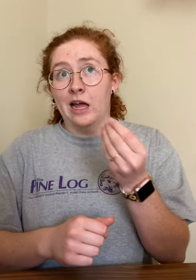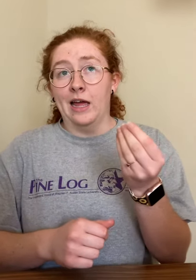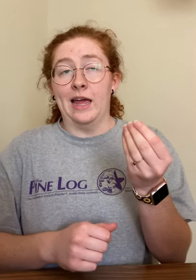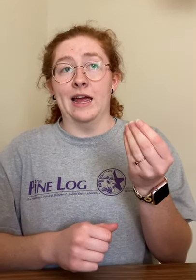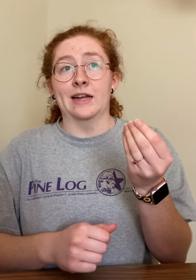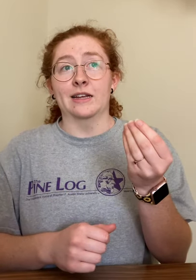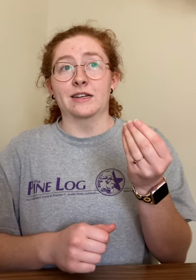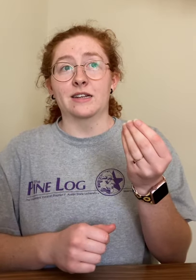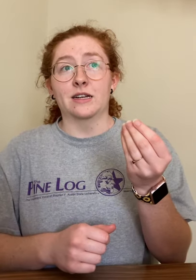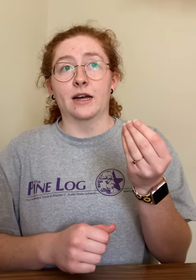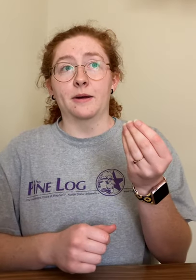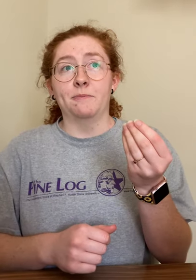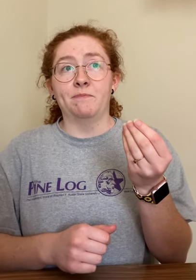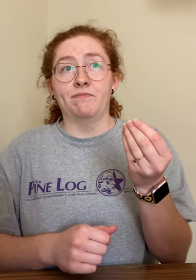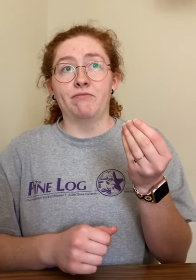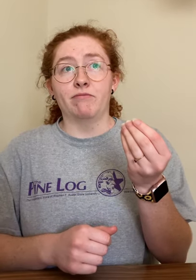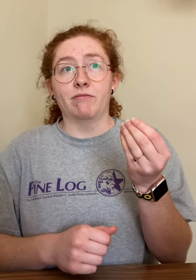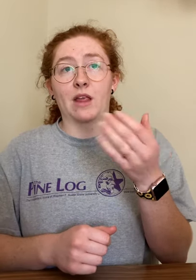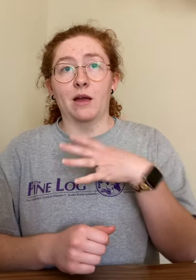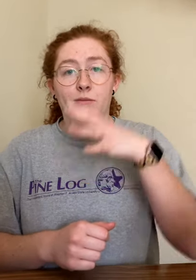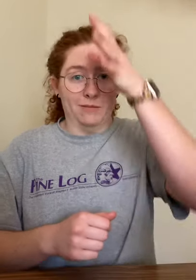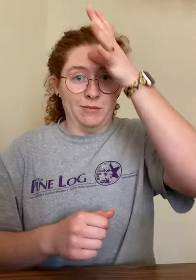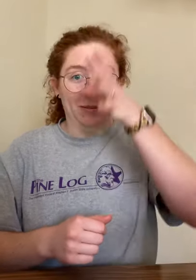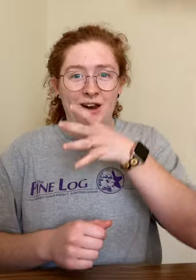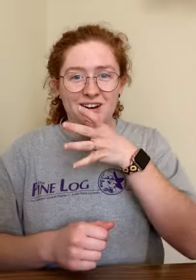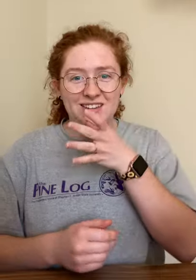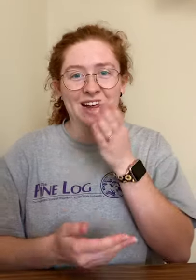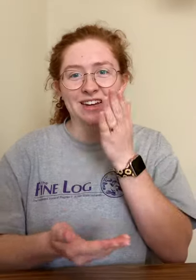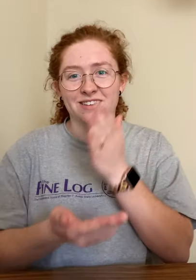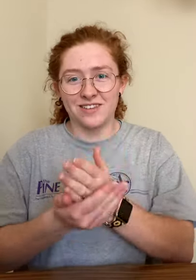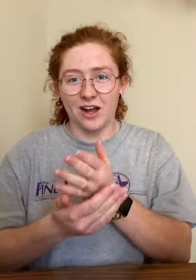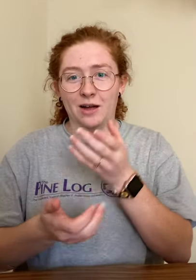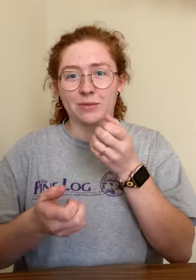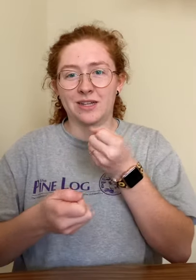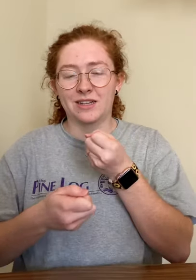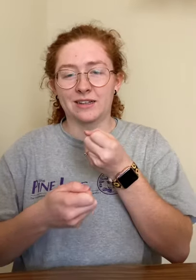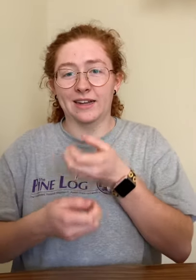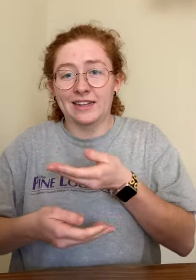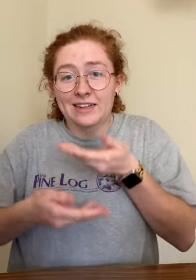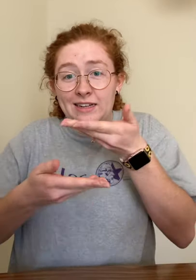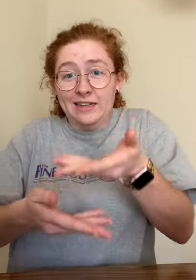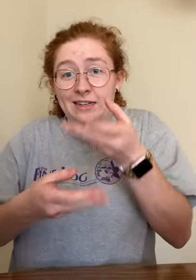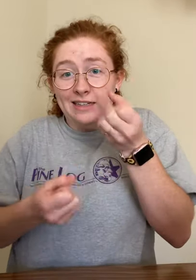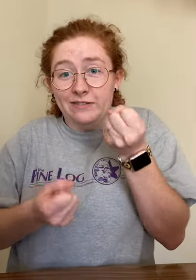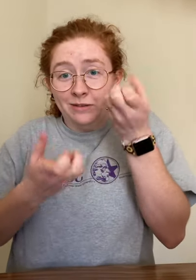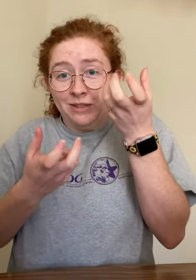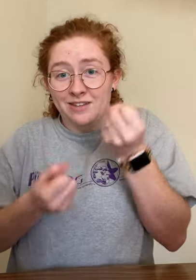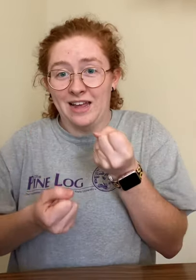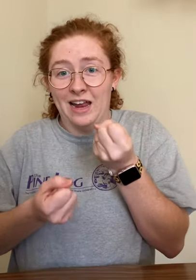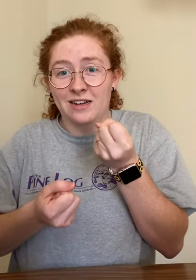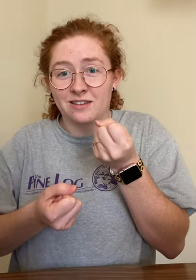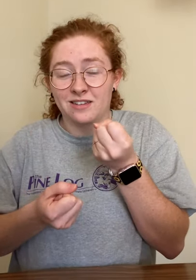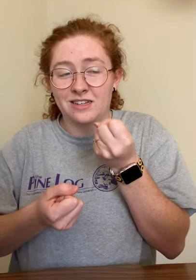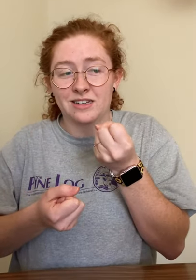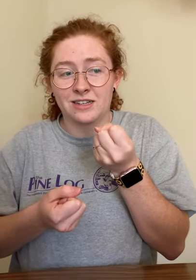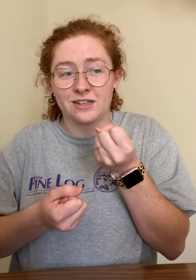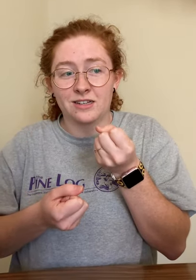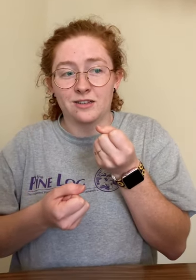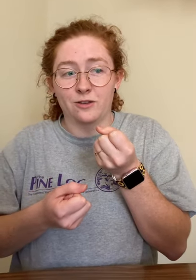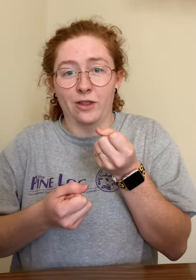And, um, my parents had to stop like giving me signs so that